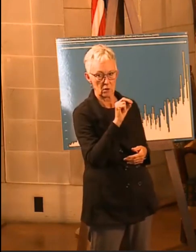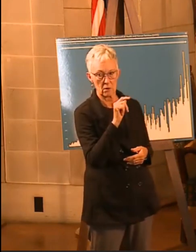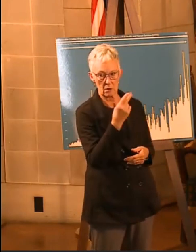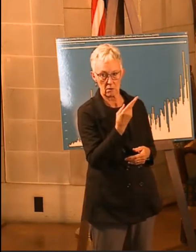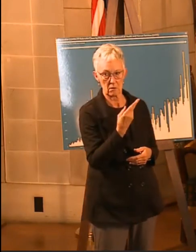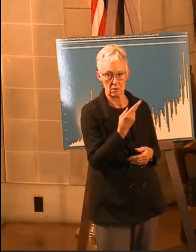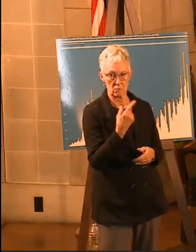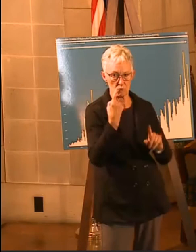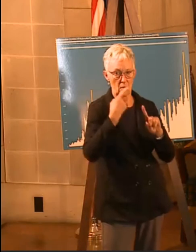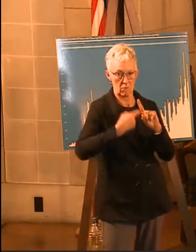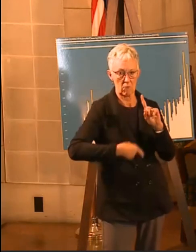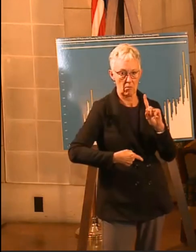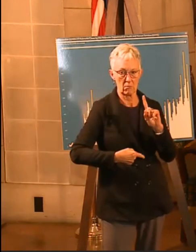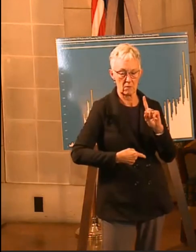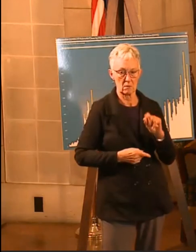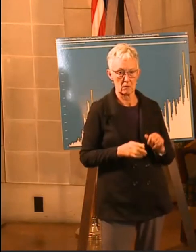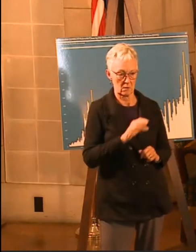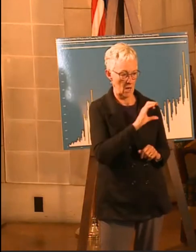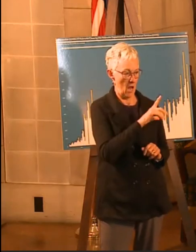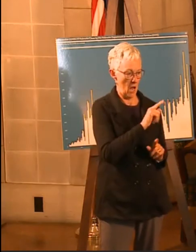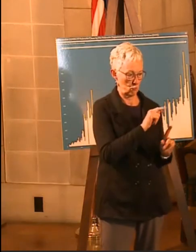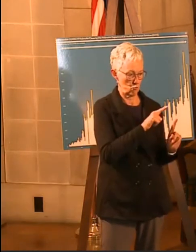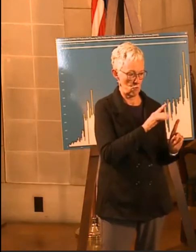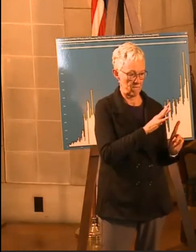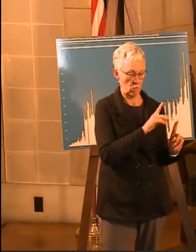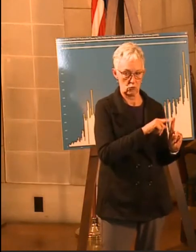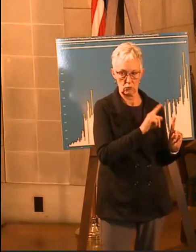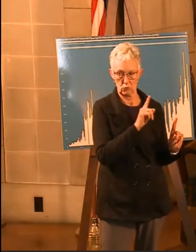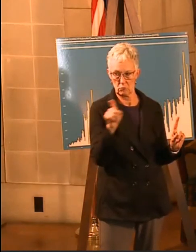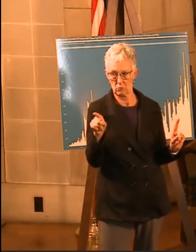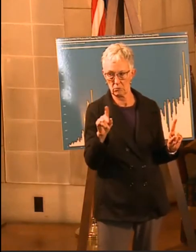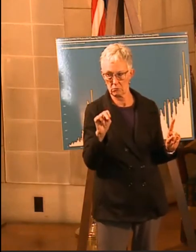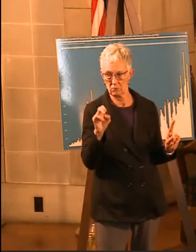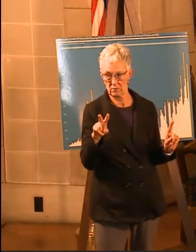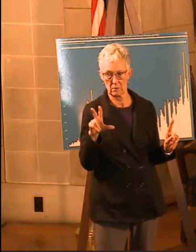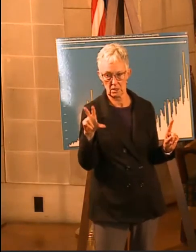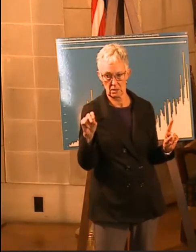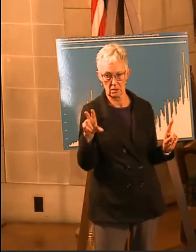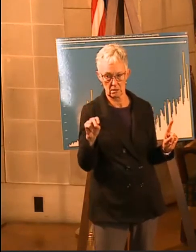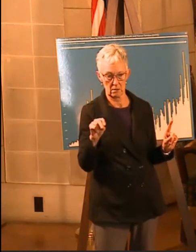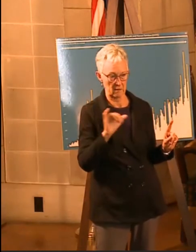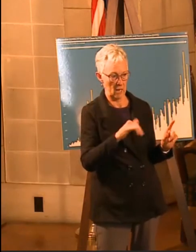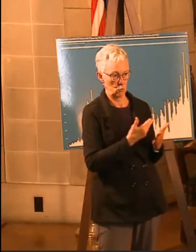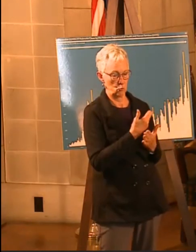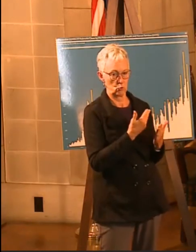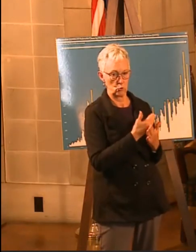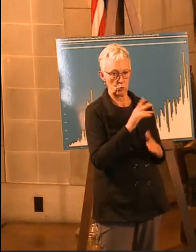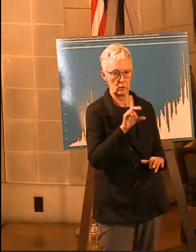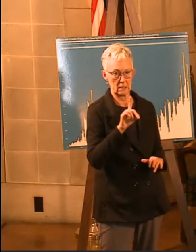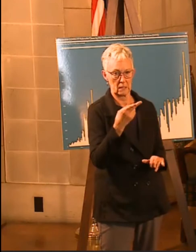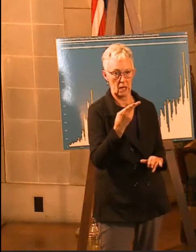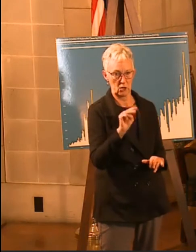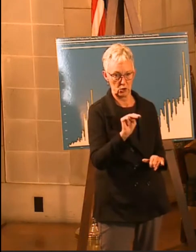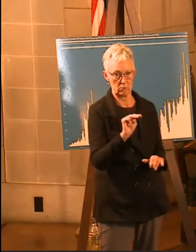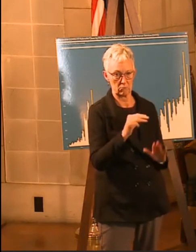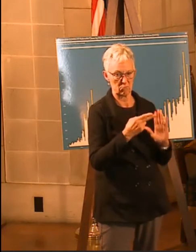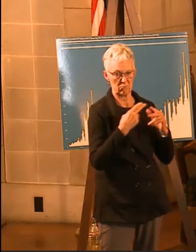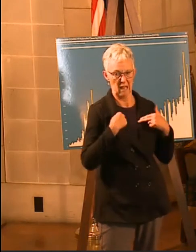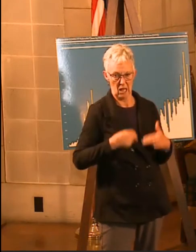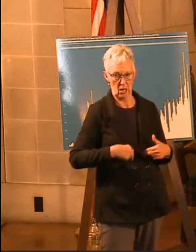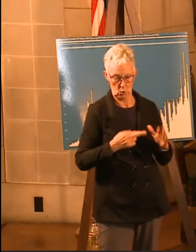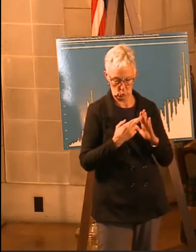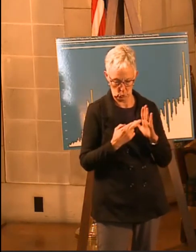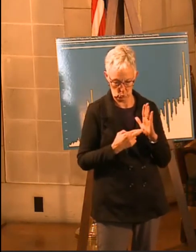November 30th, about a month. So effective October 24th through November 30th. Well, the DHM. And then, again,